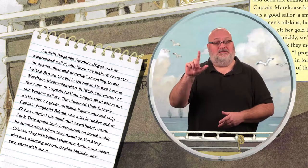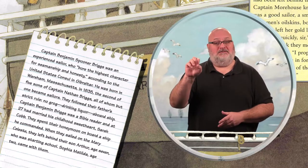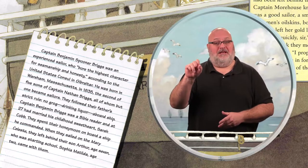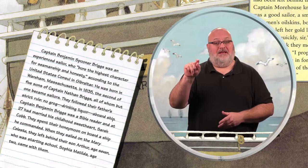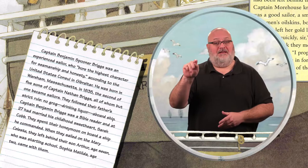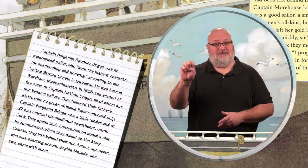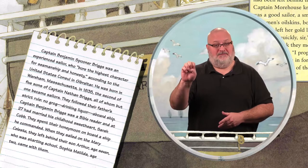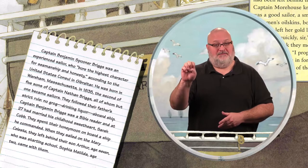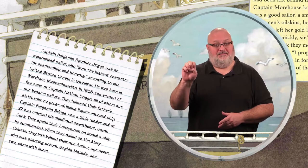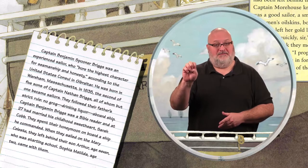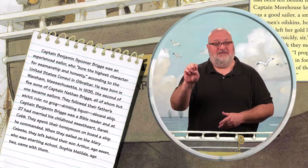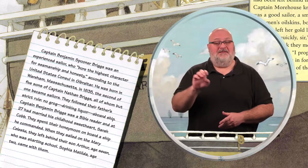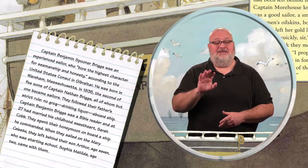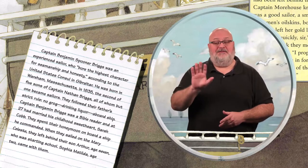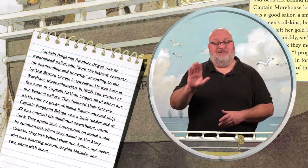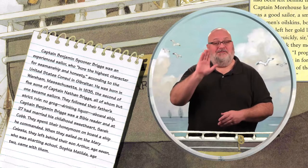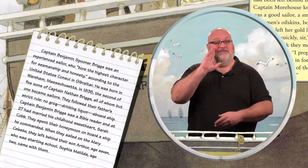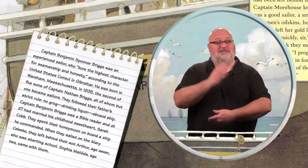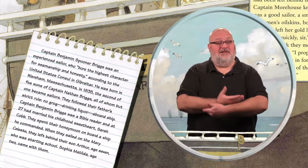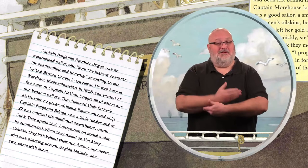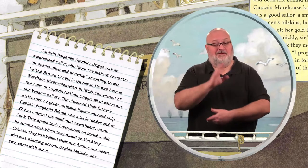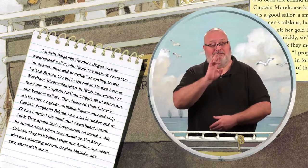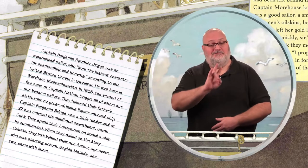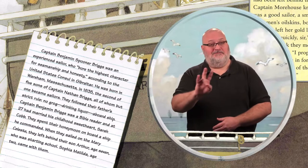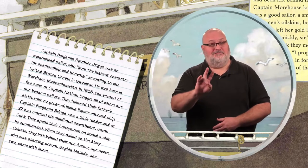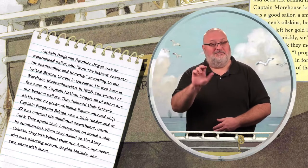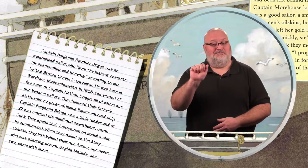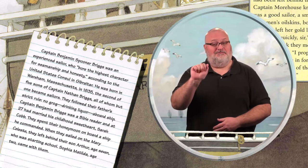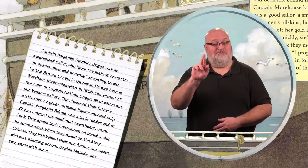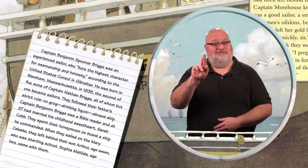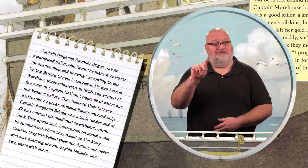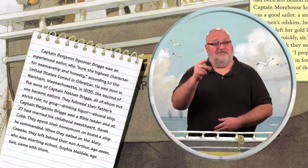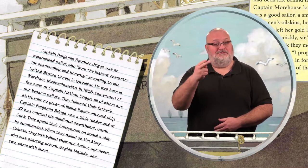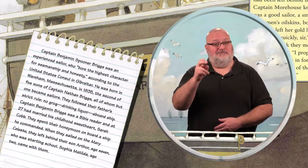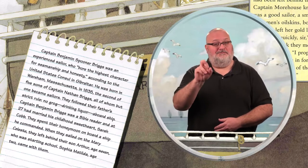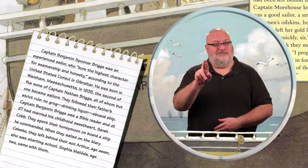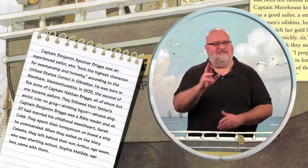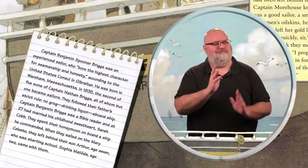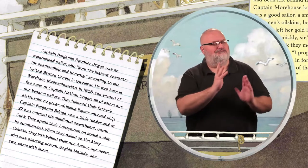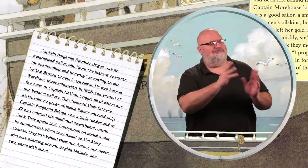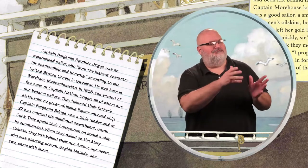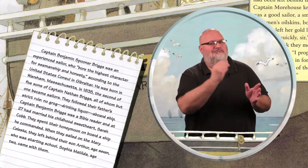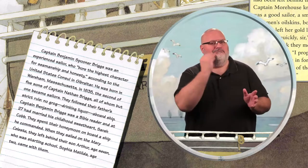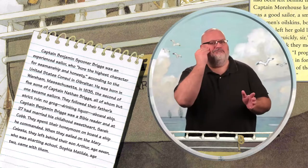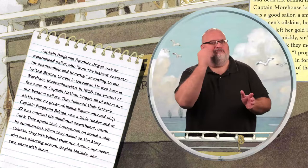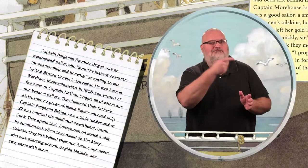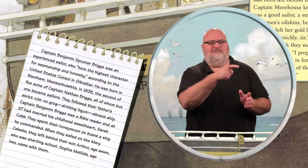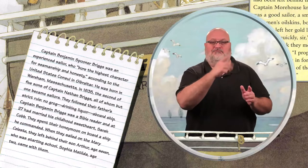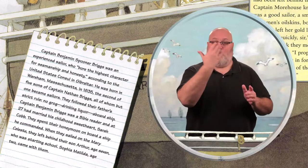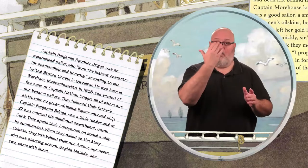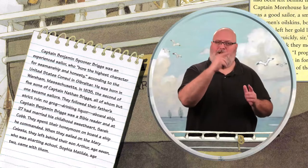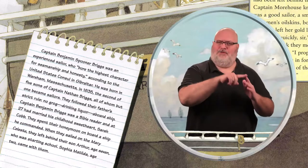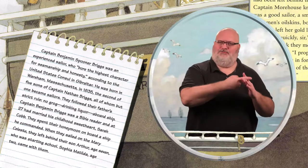When they sailed on the Mary Celeste, they left behind their son Arthur, age 7, who was starting school.